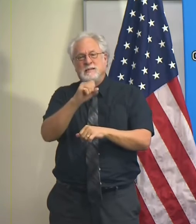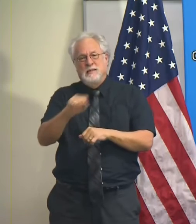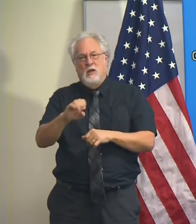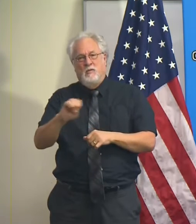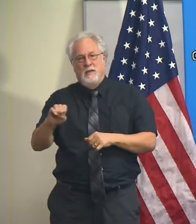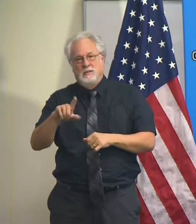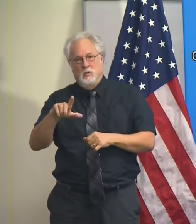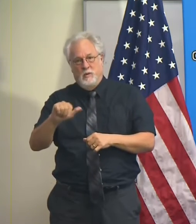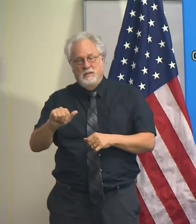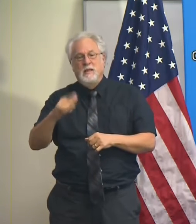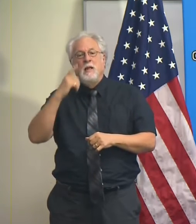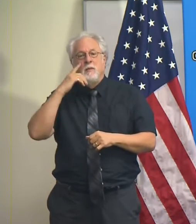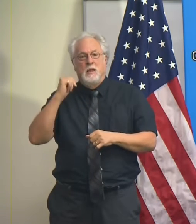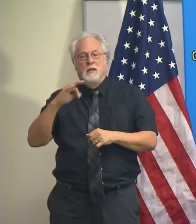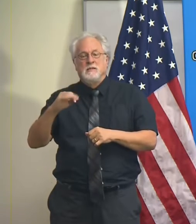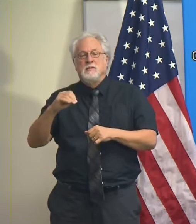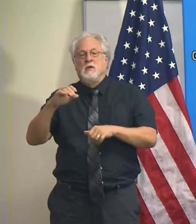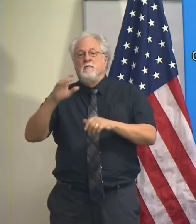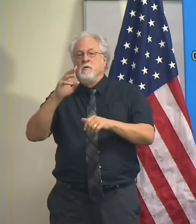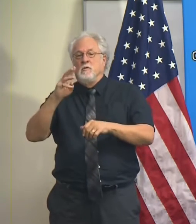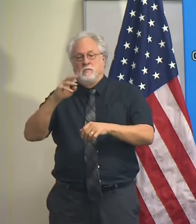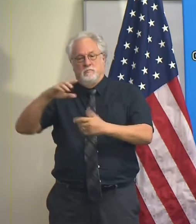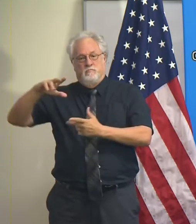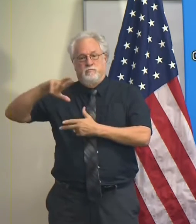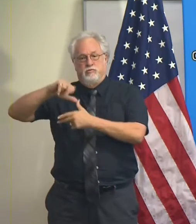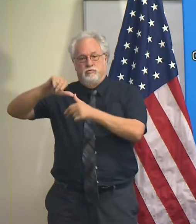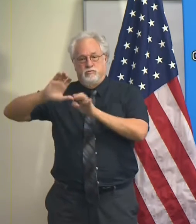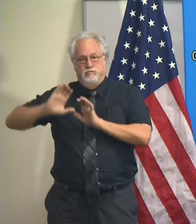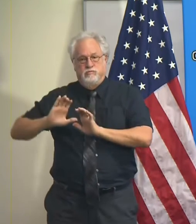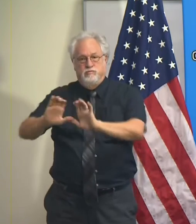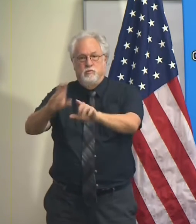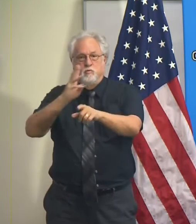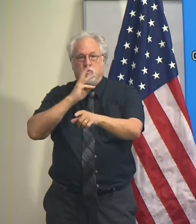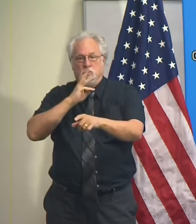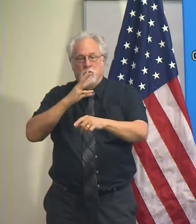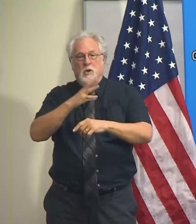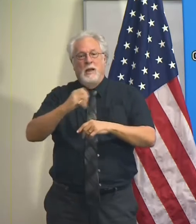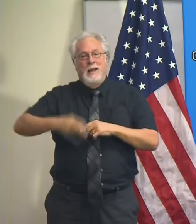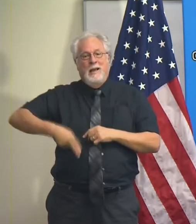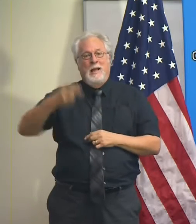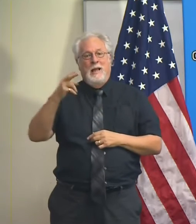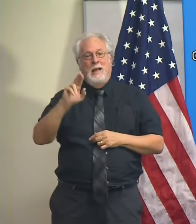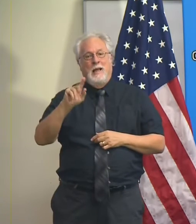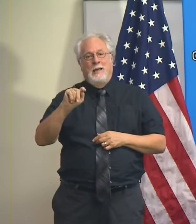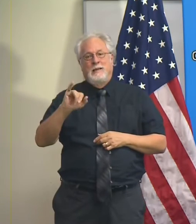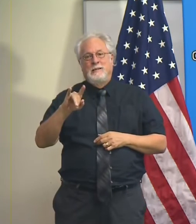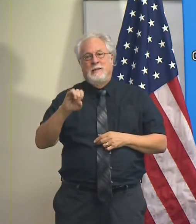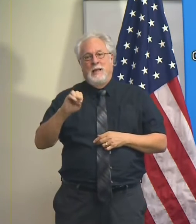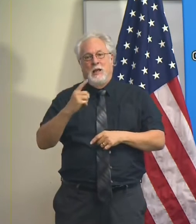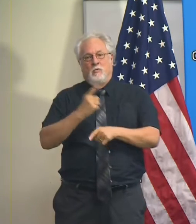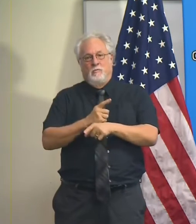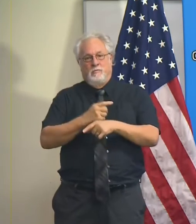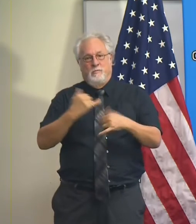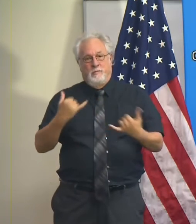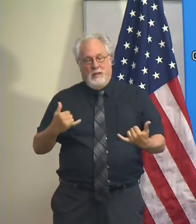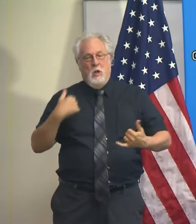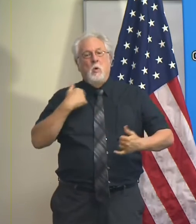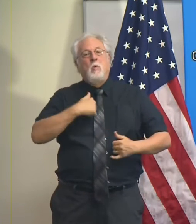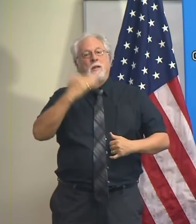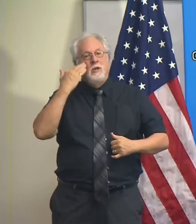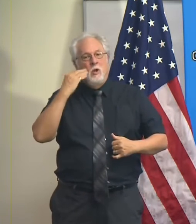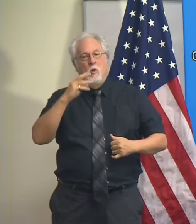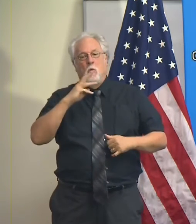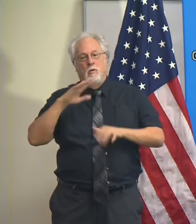Louisiana because of storm surge and high tide is right now and we know that